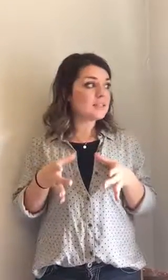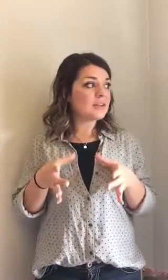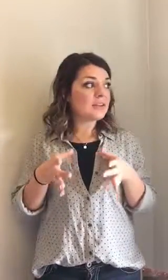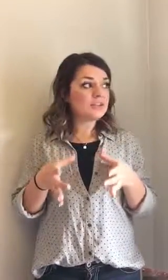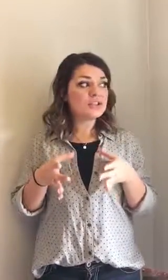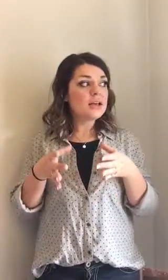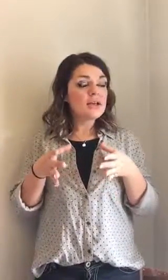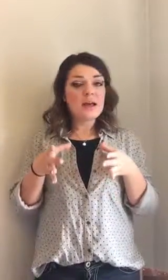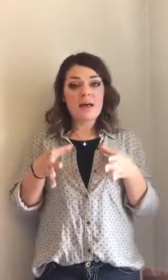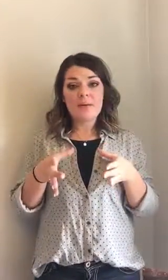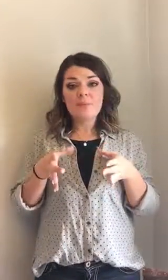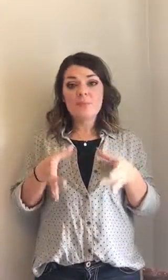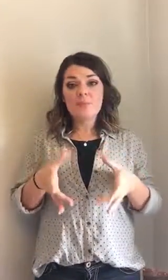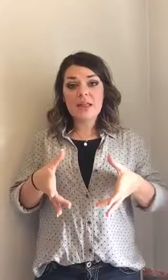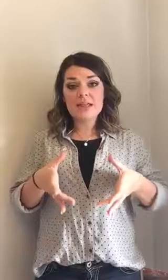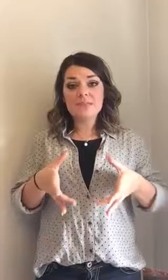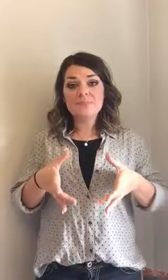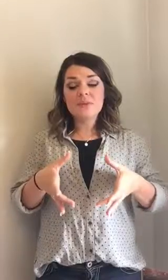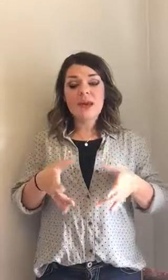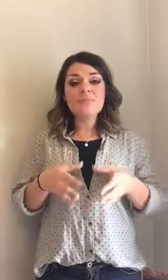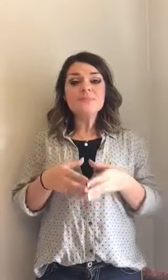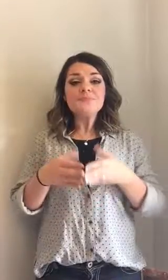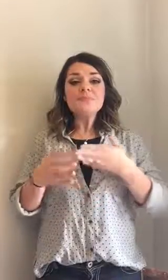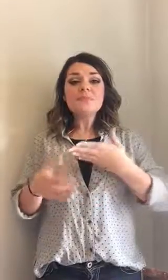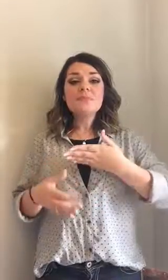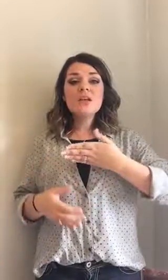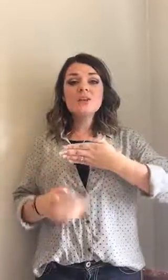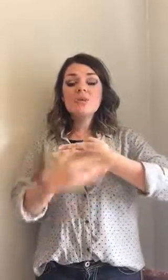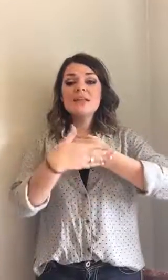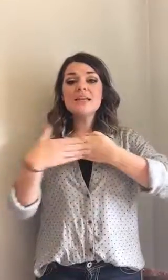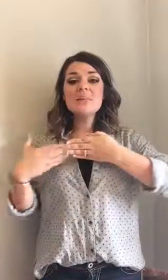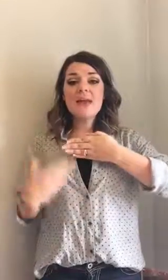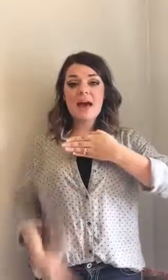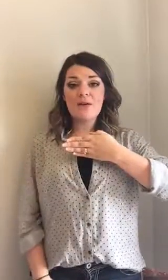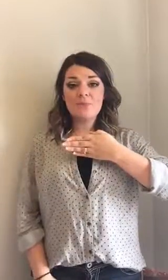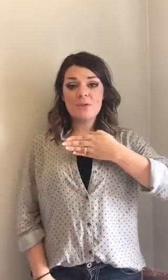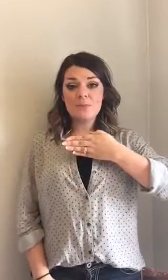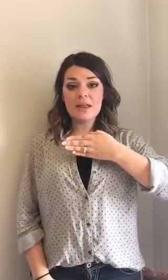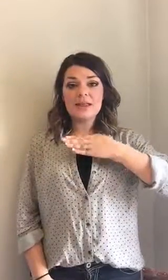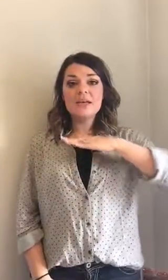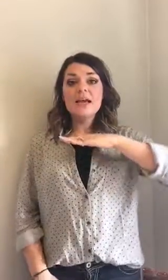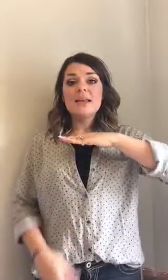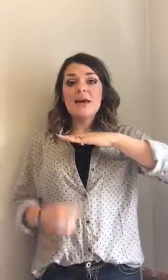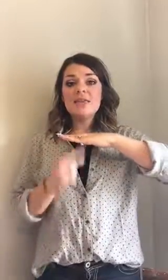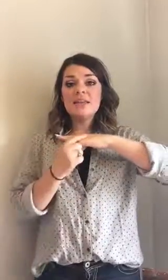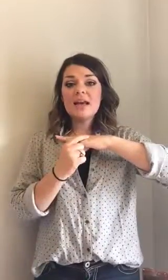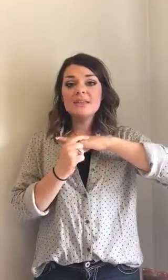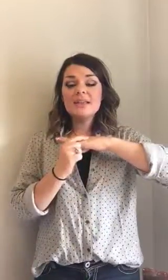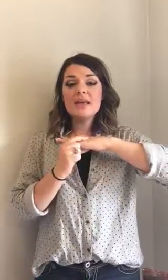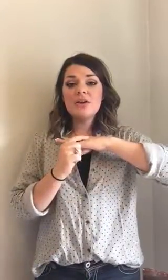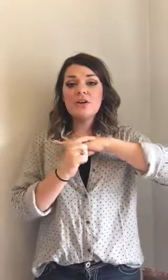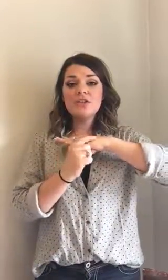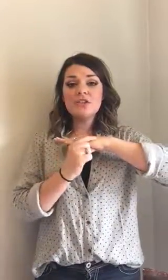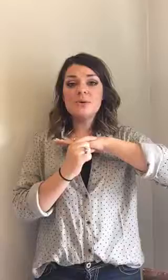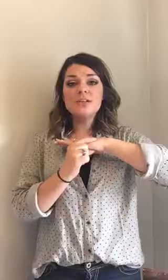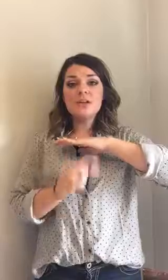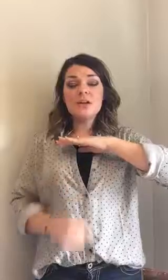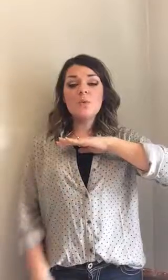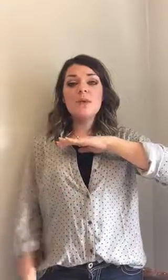seven inch plate. Okay so that's gonna be half of your plate. Now the next thing that you're gonna do is you're gonna want